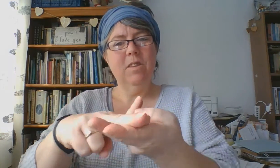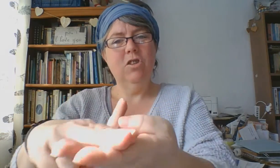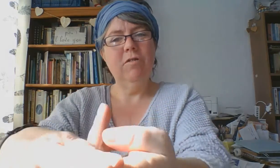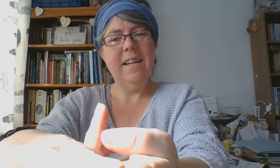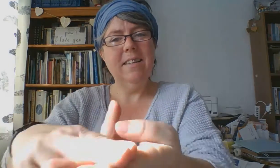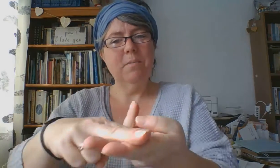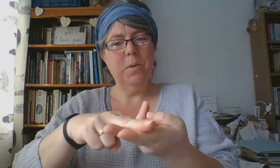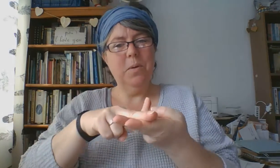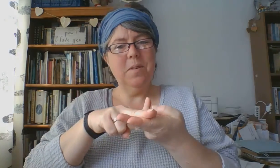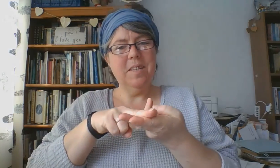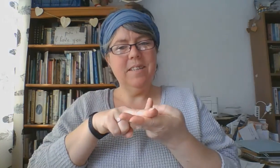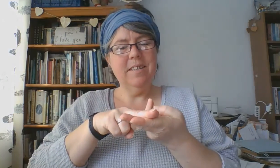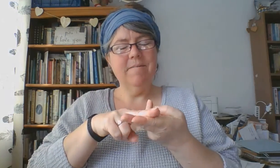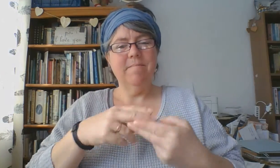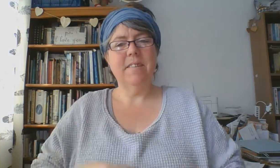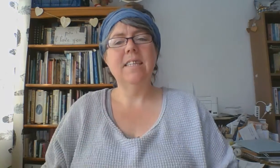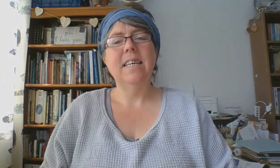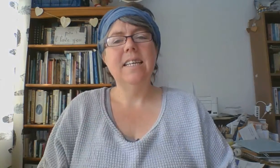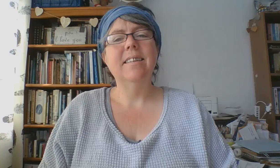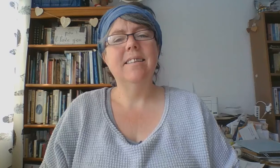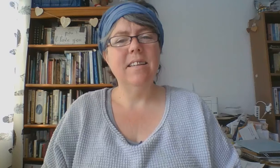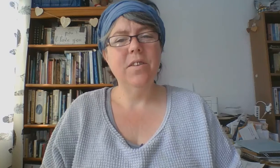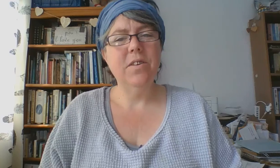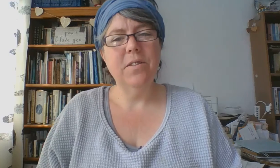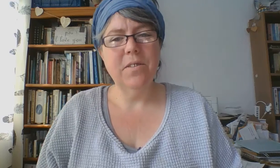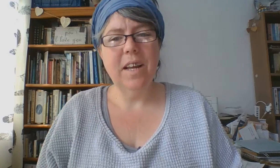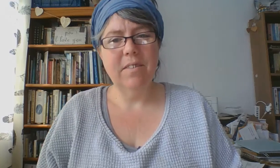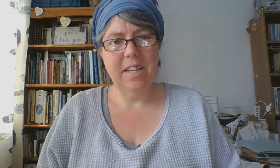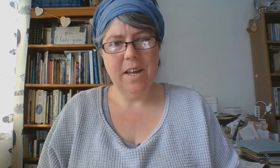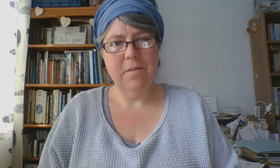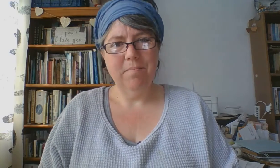Transport. See if you can all have a go.